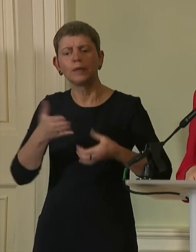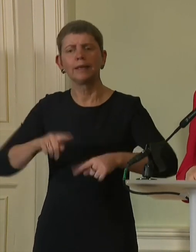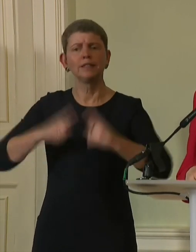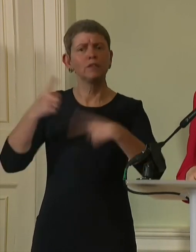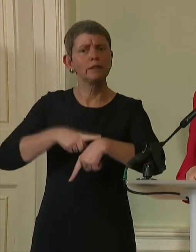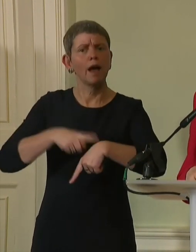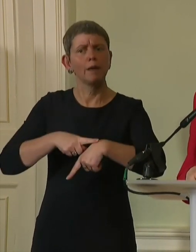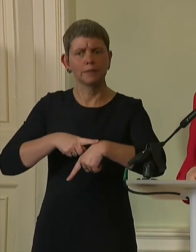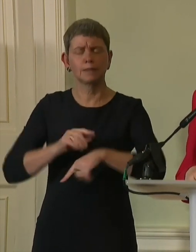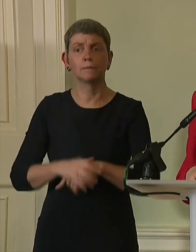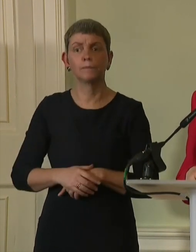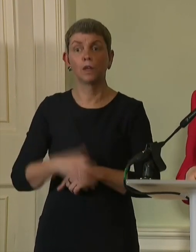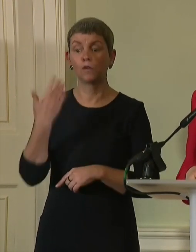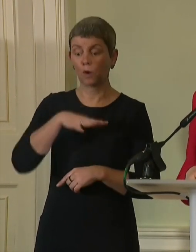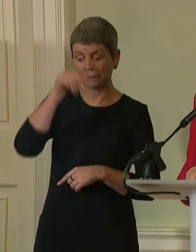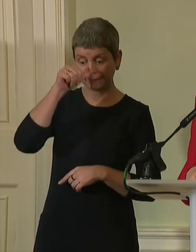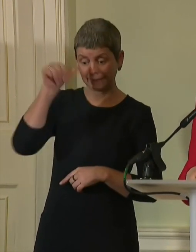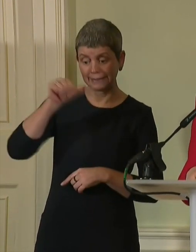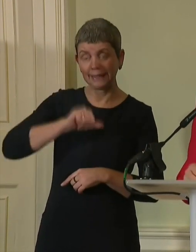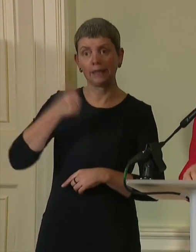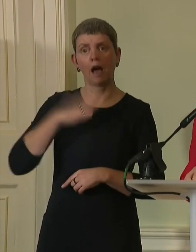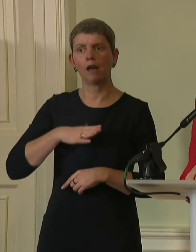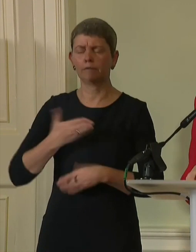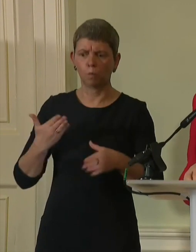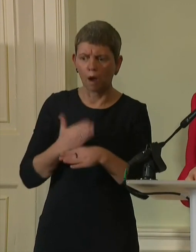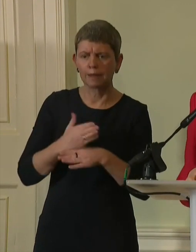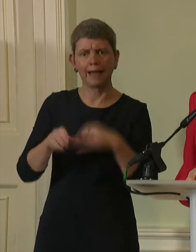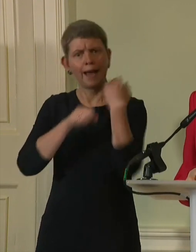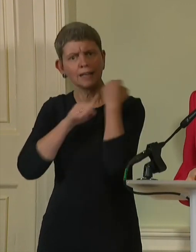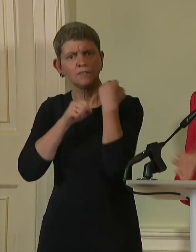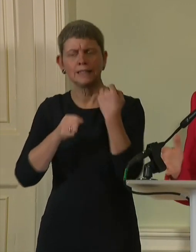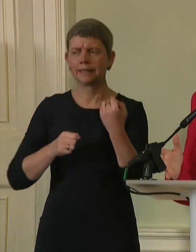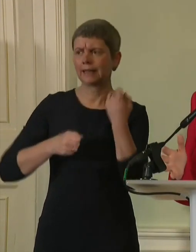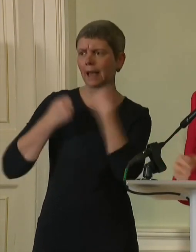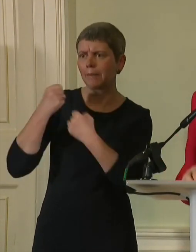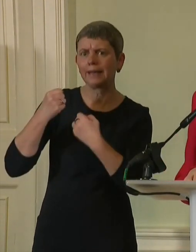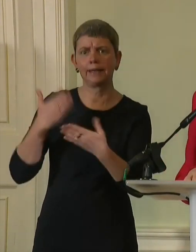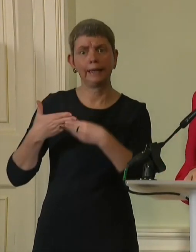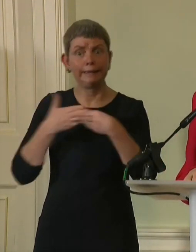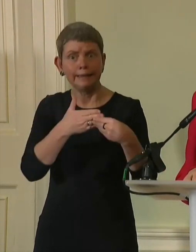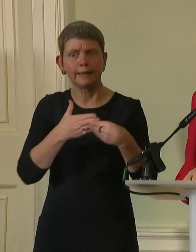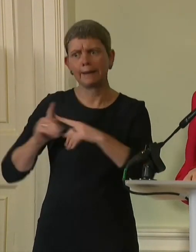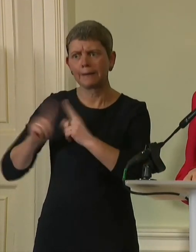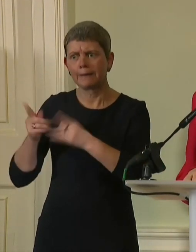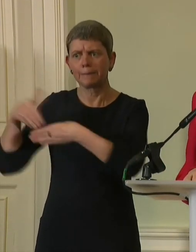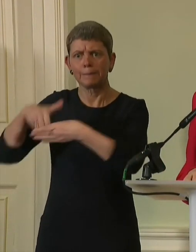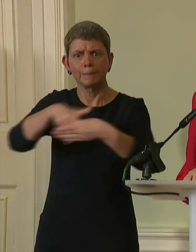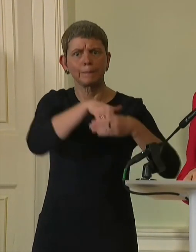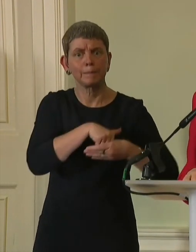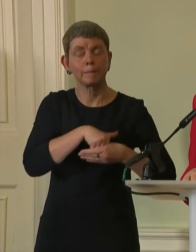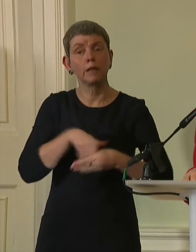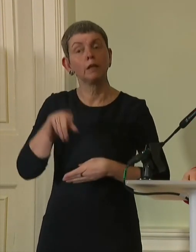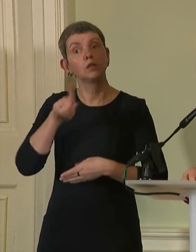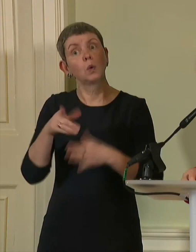Since I was 16, I have contributed as an activist, a campaigner and a leader. And so now as we look